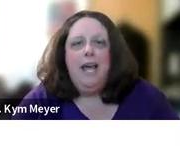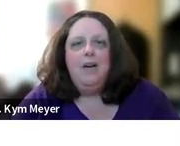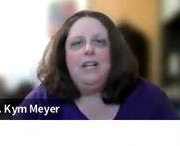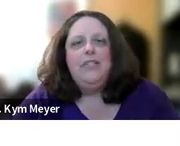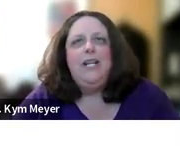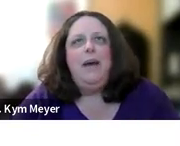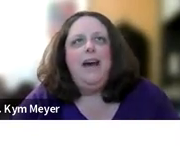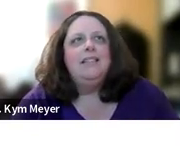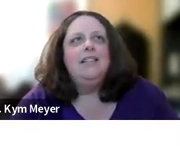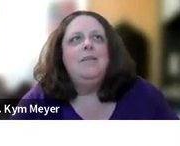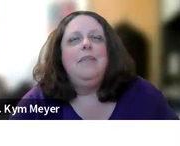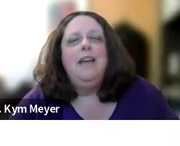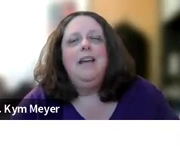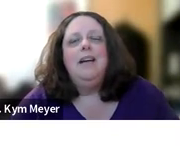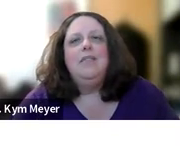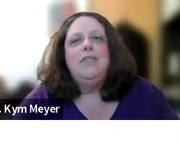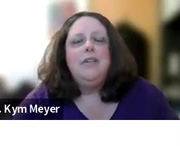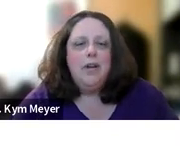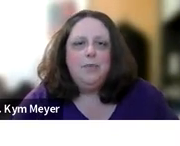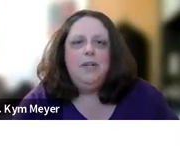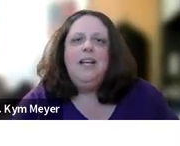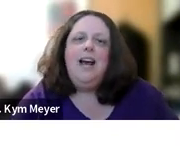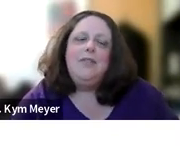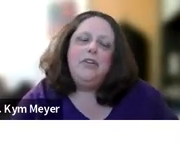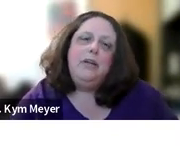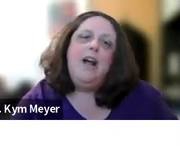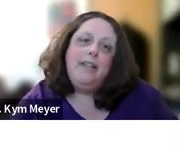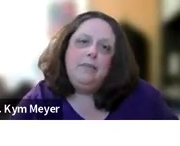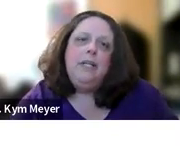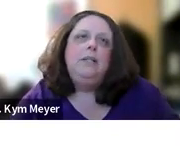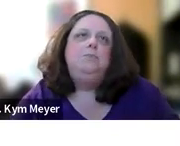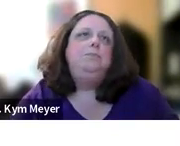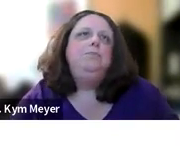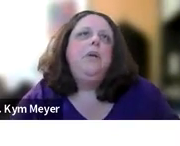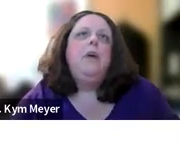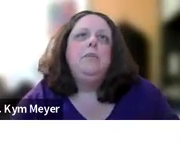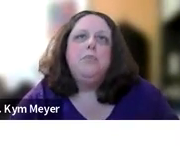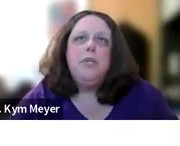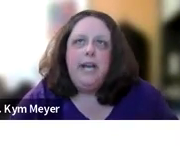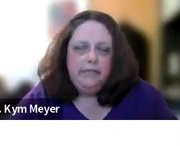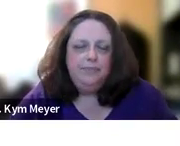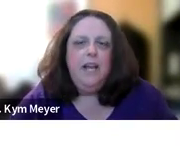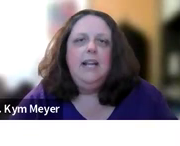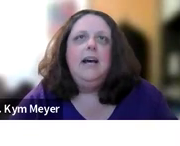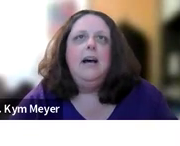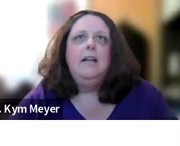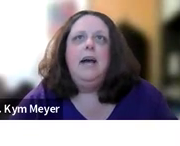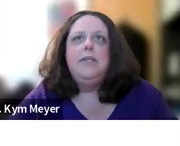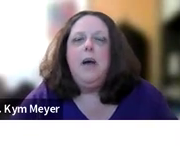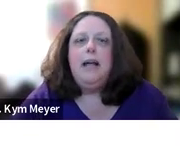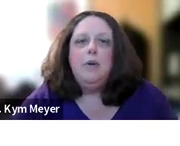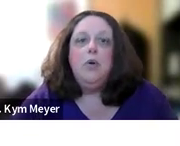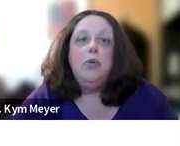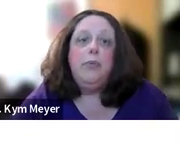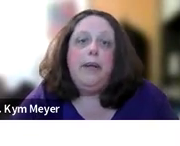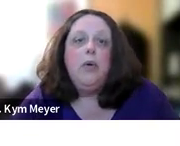Instagram account, Christina Packs, they, Christina and her husband have a daughter named Riley, and Riley was born deaf and now